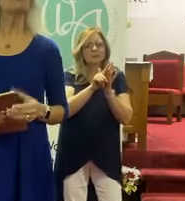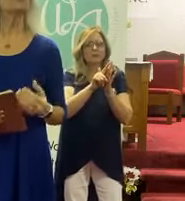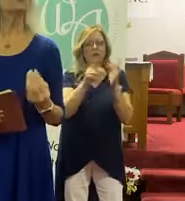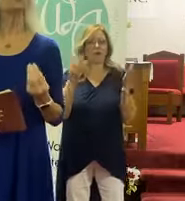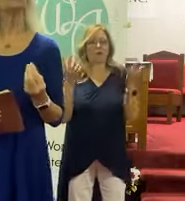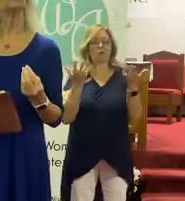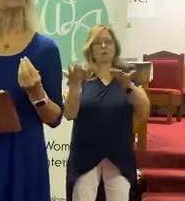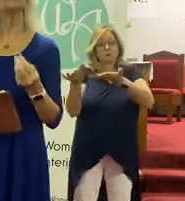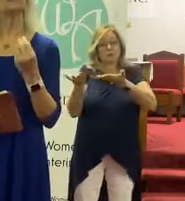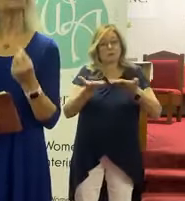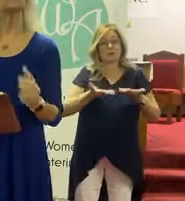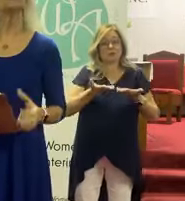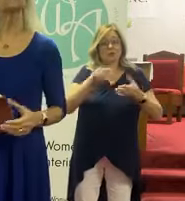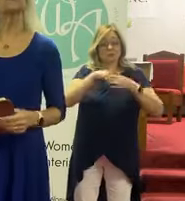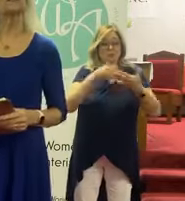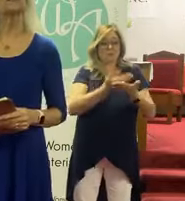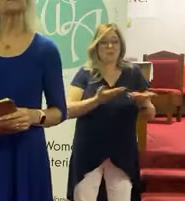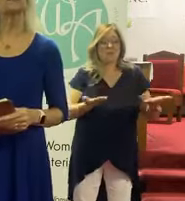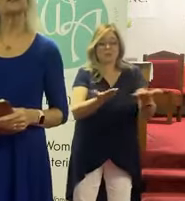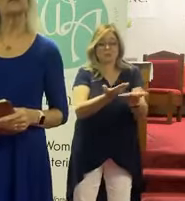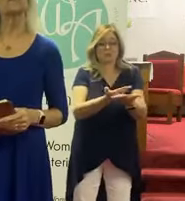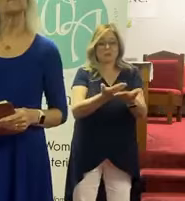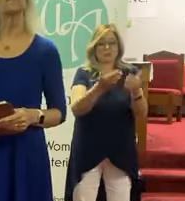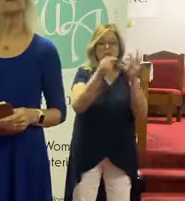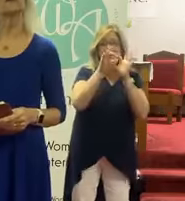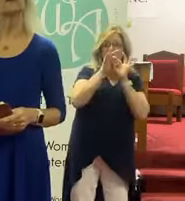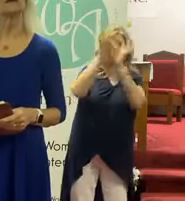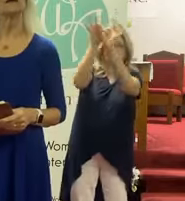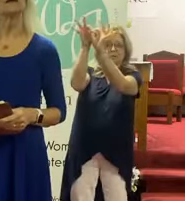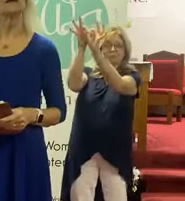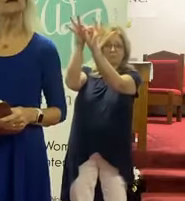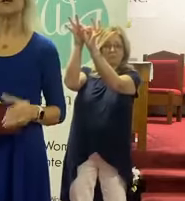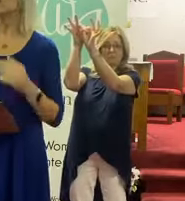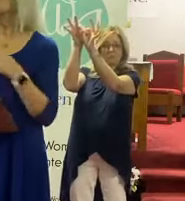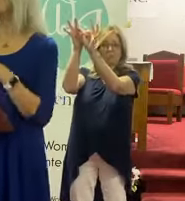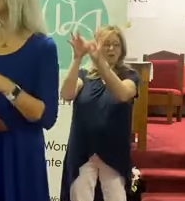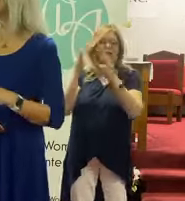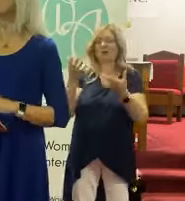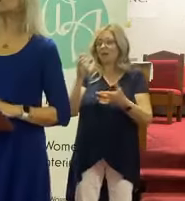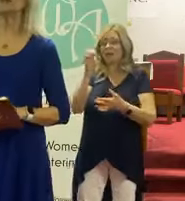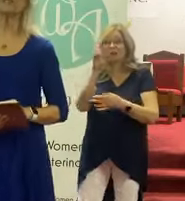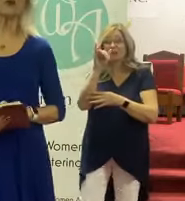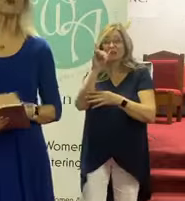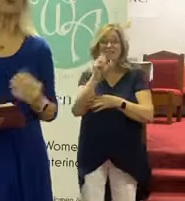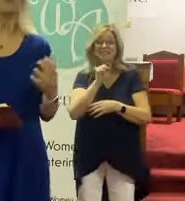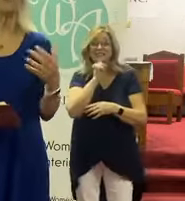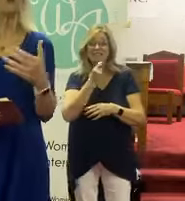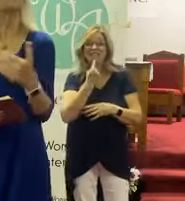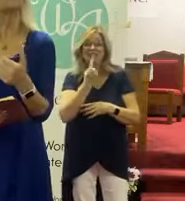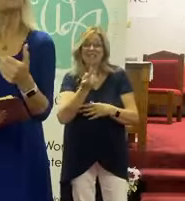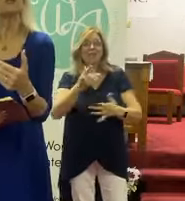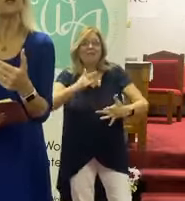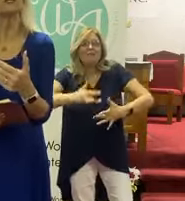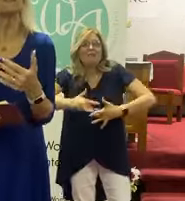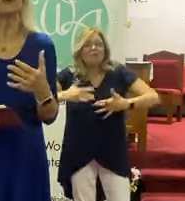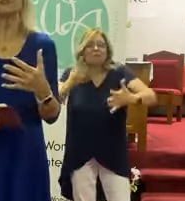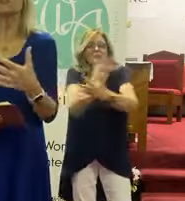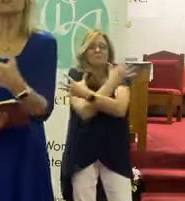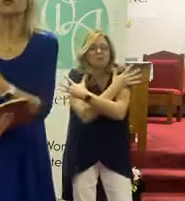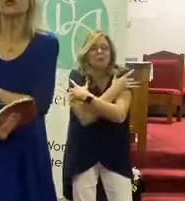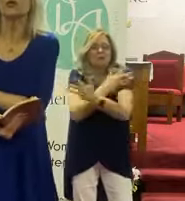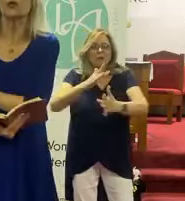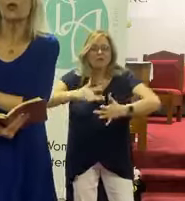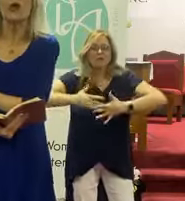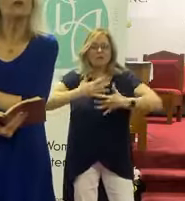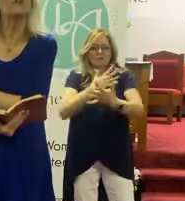What brings you into that place of presence with him? I know Erica was saying a few minutes ago that she felt his embrace. She felt